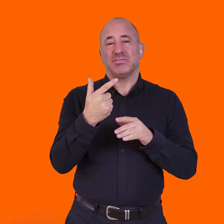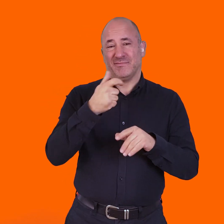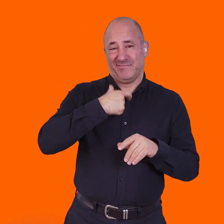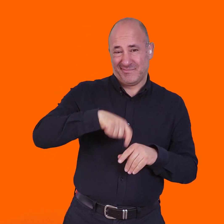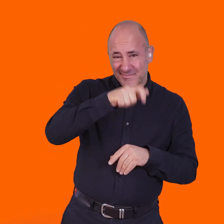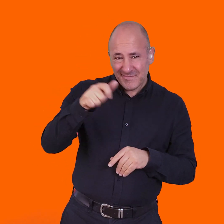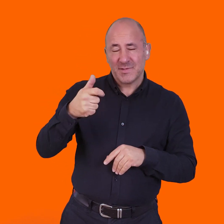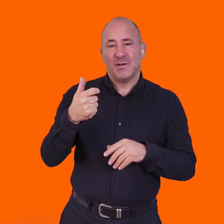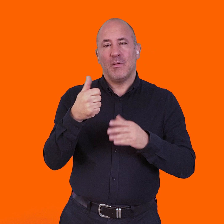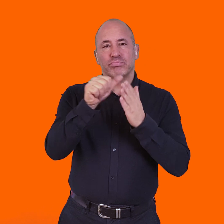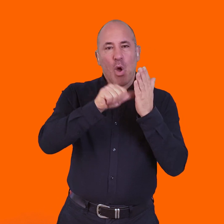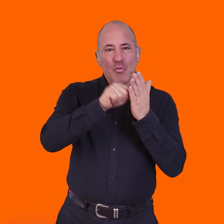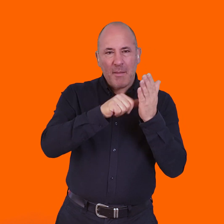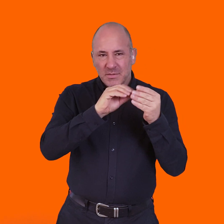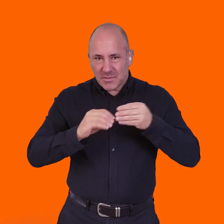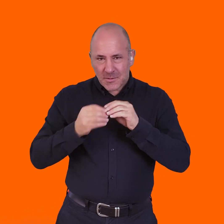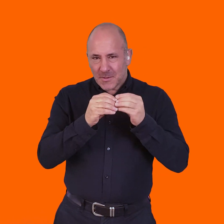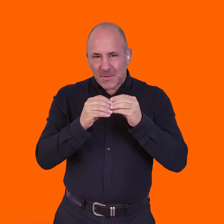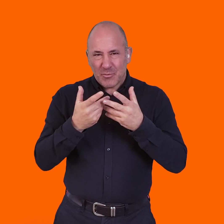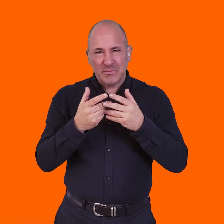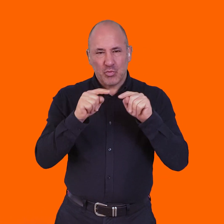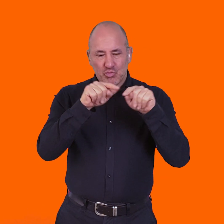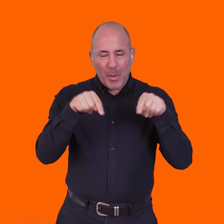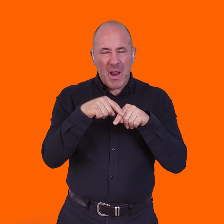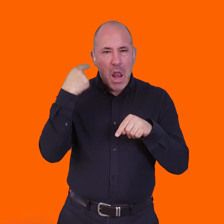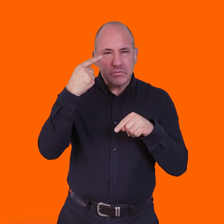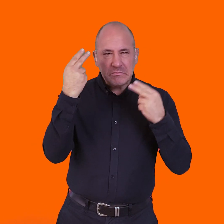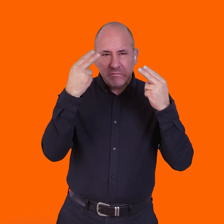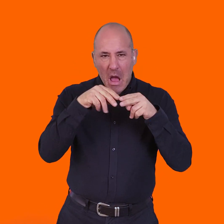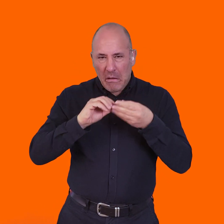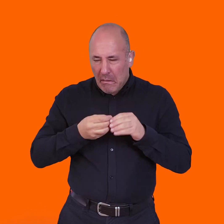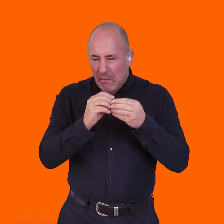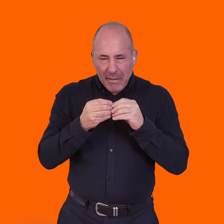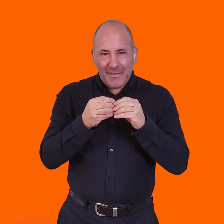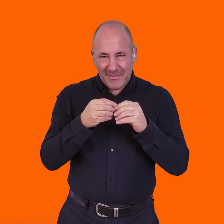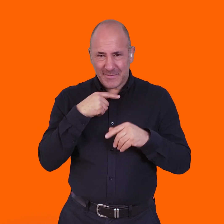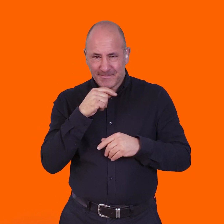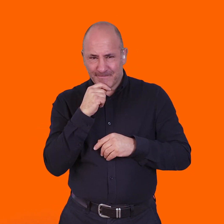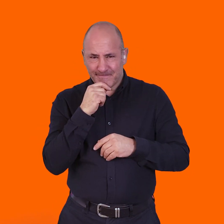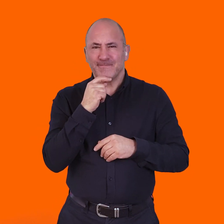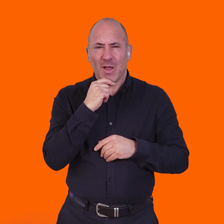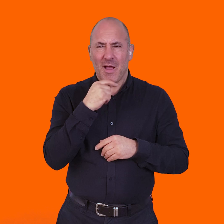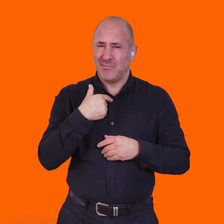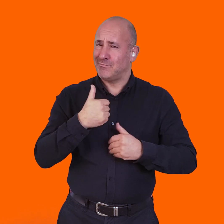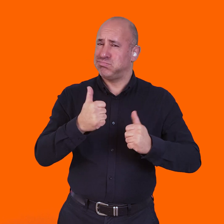artists and programmers used to come together in a little darkened room in